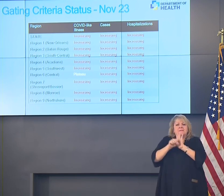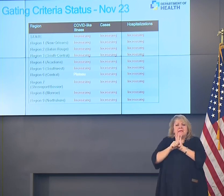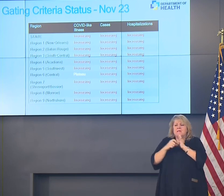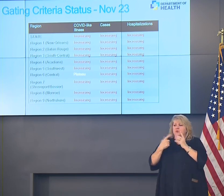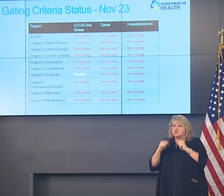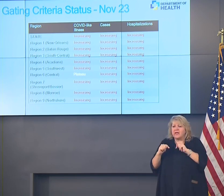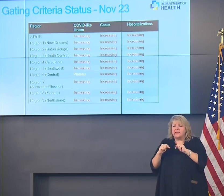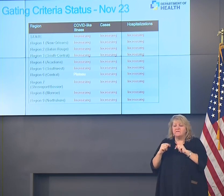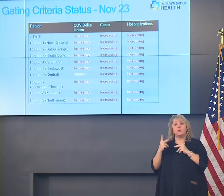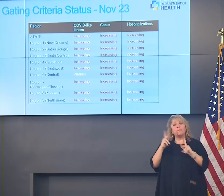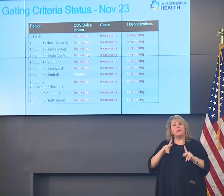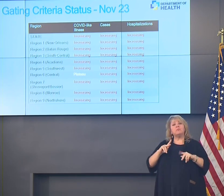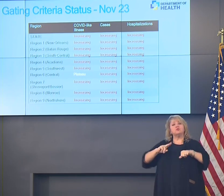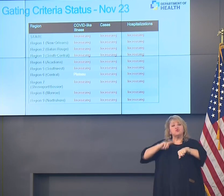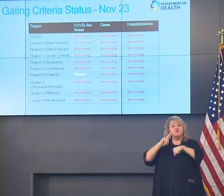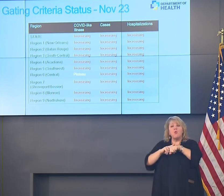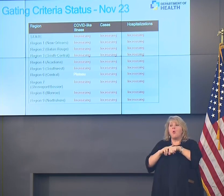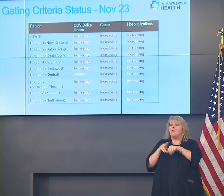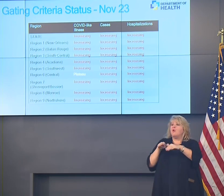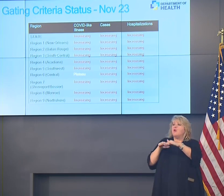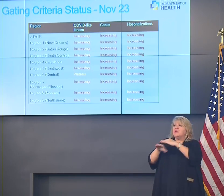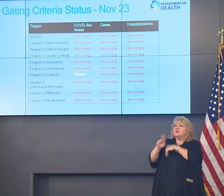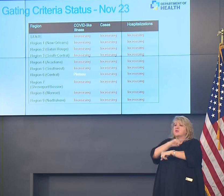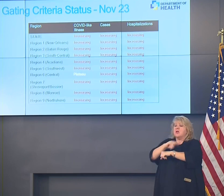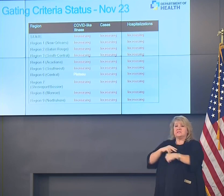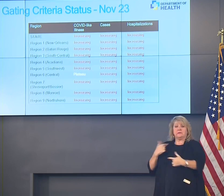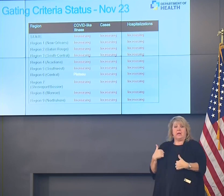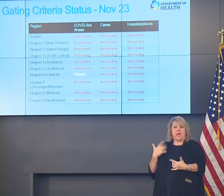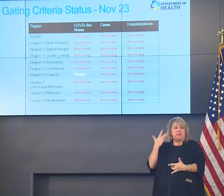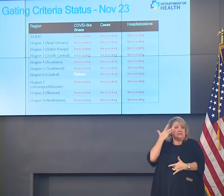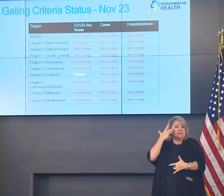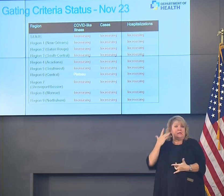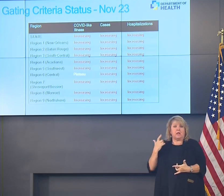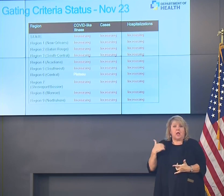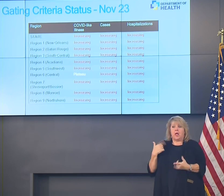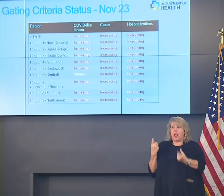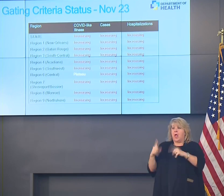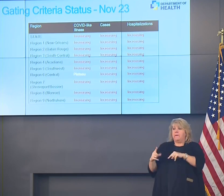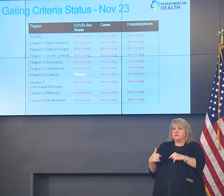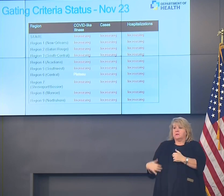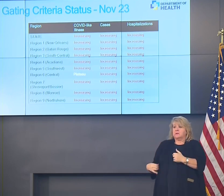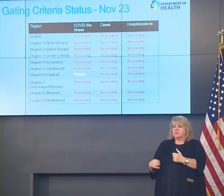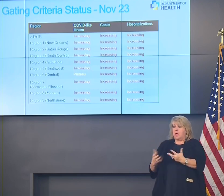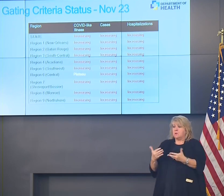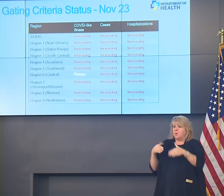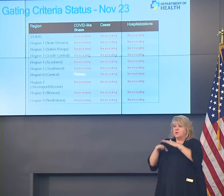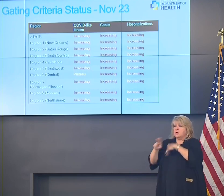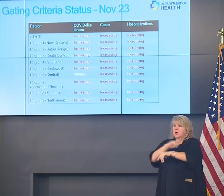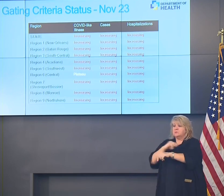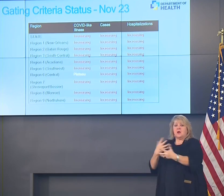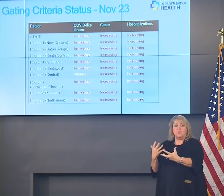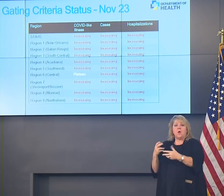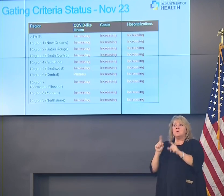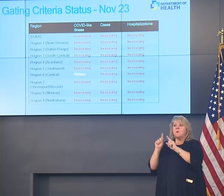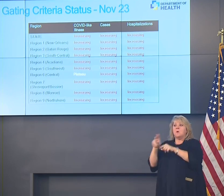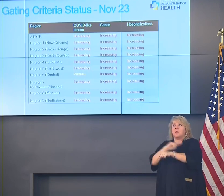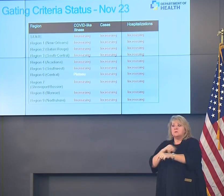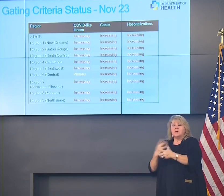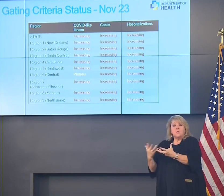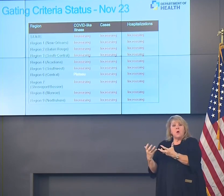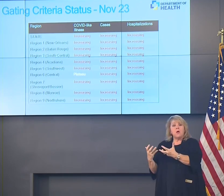normal hospital care is one of those things. We really don't want to get in a place where people have to